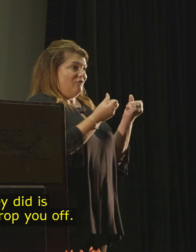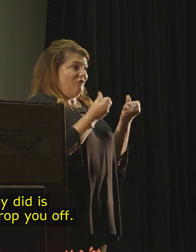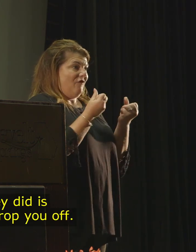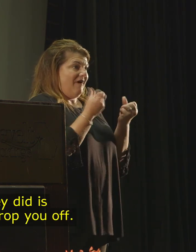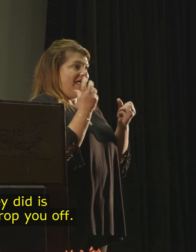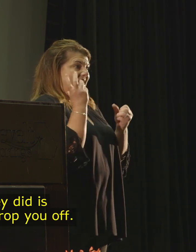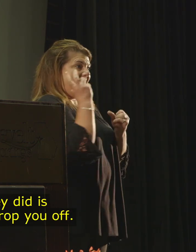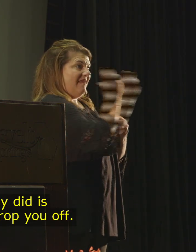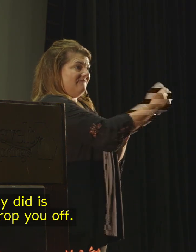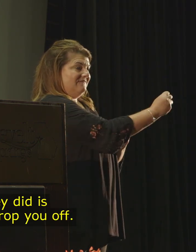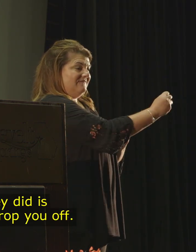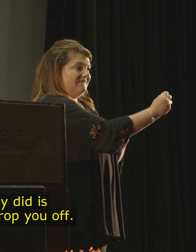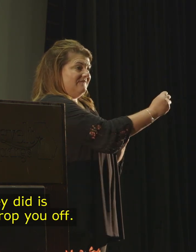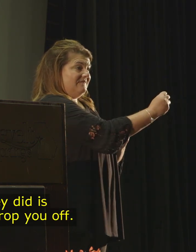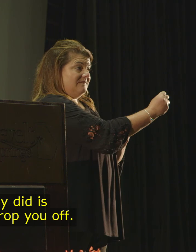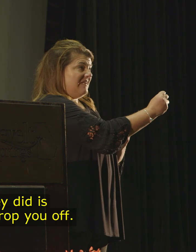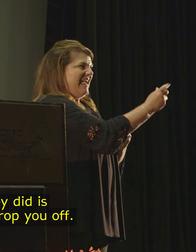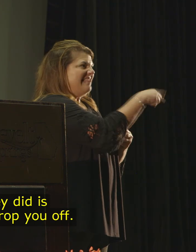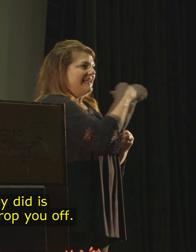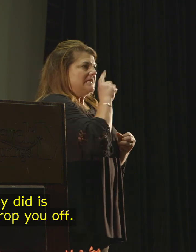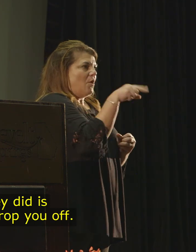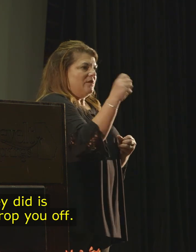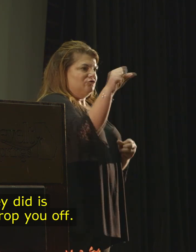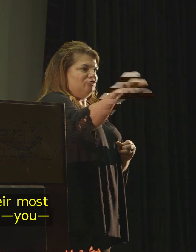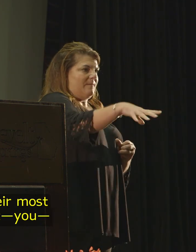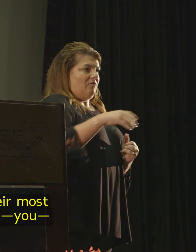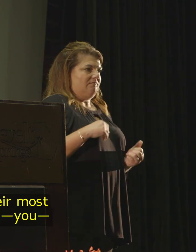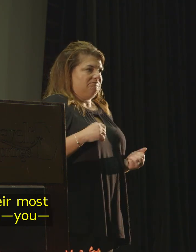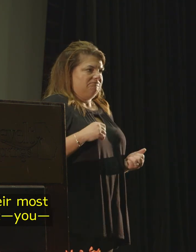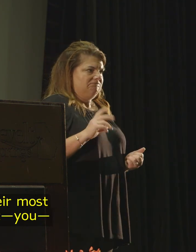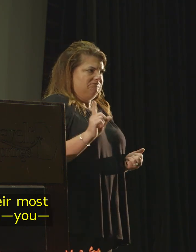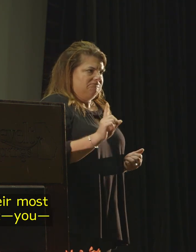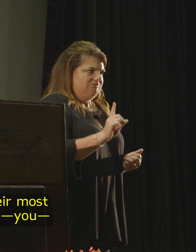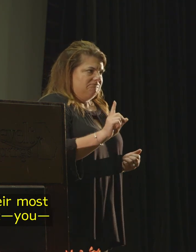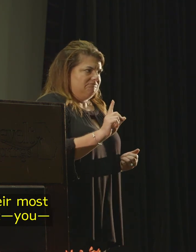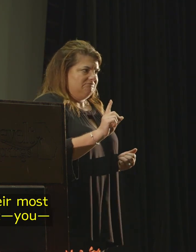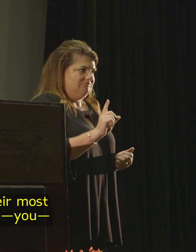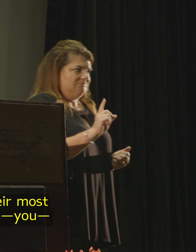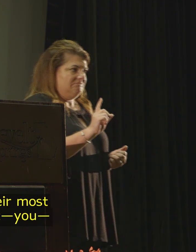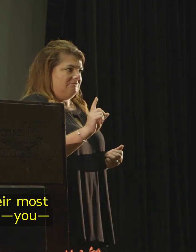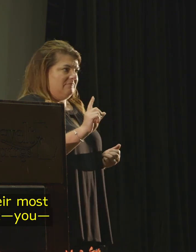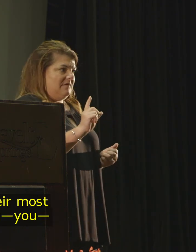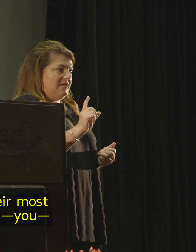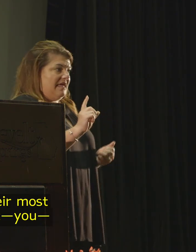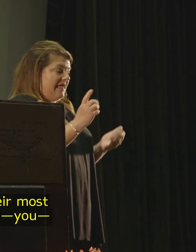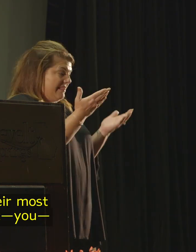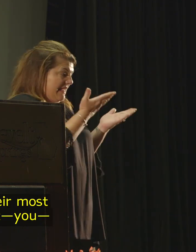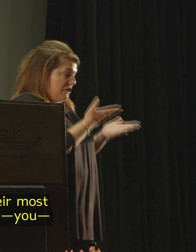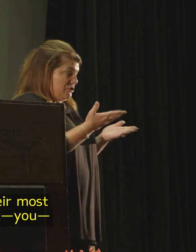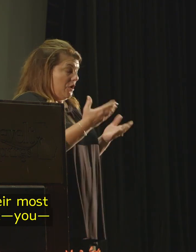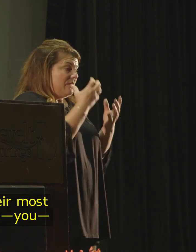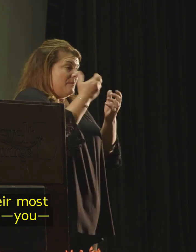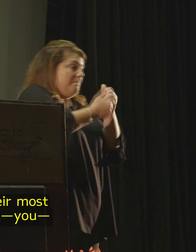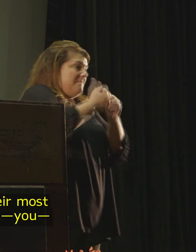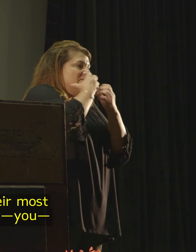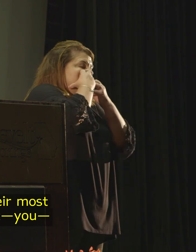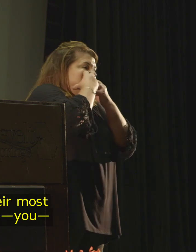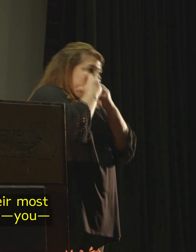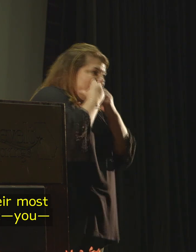And what they did is they didn't just drop you off. They took their most valuable asset, you,